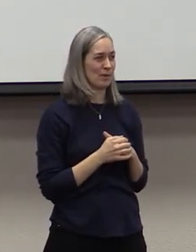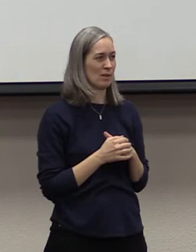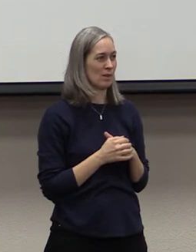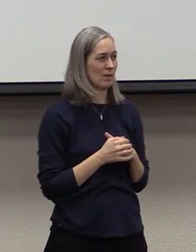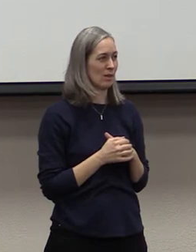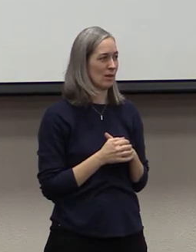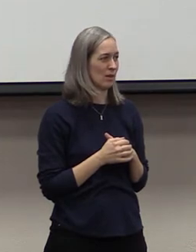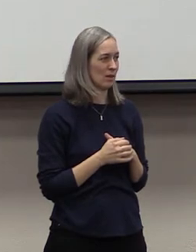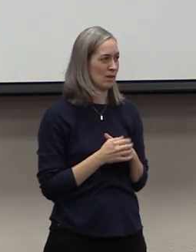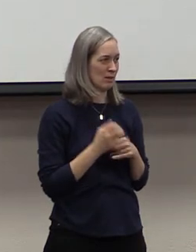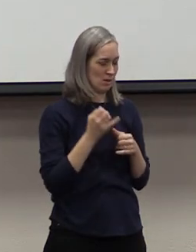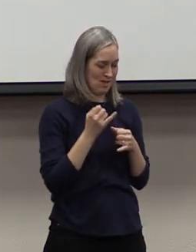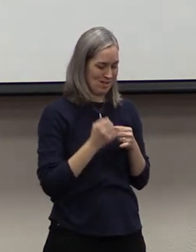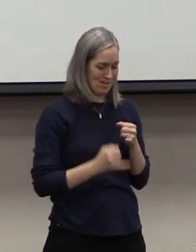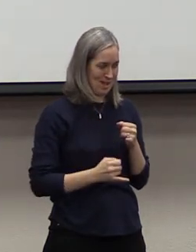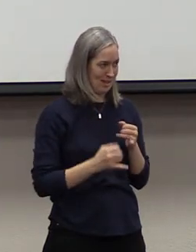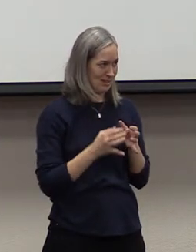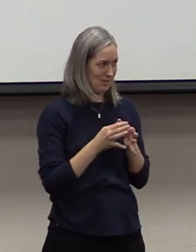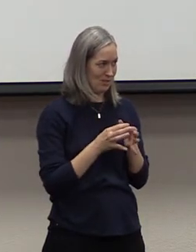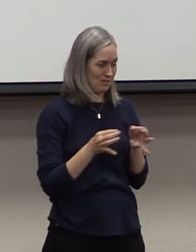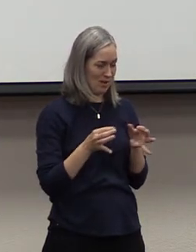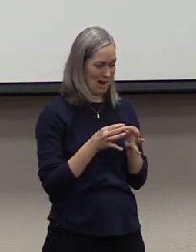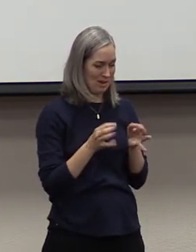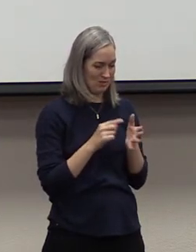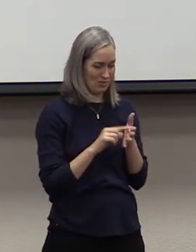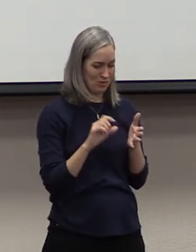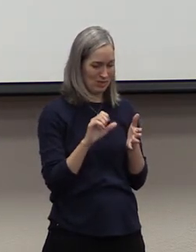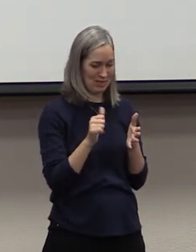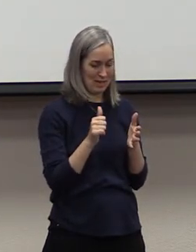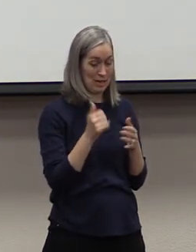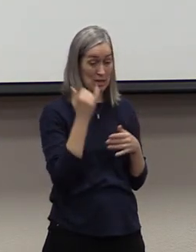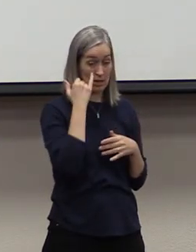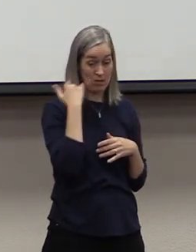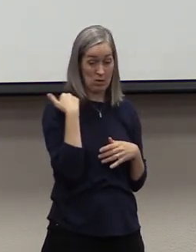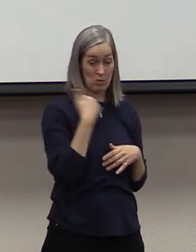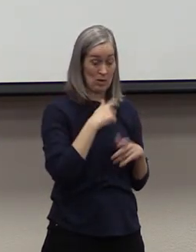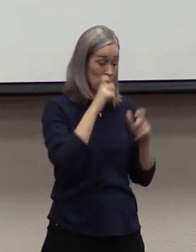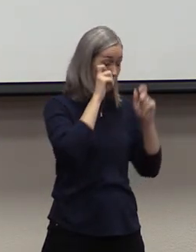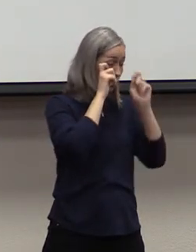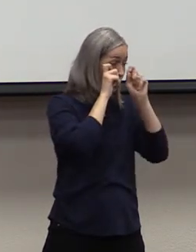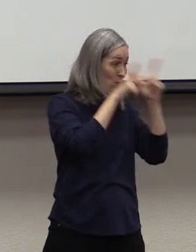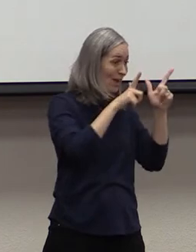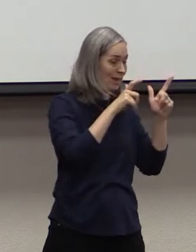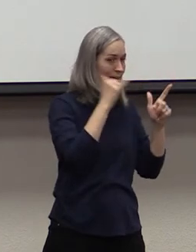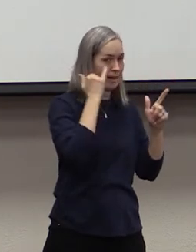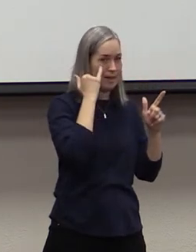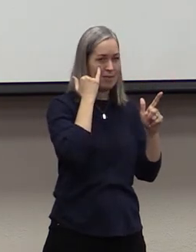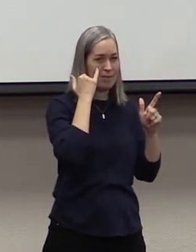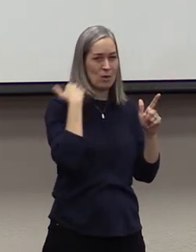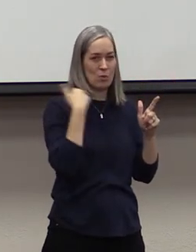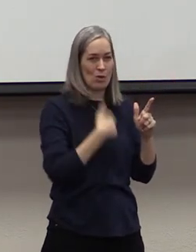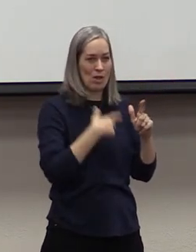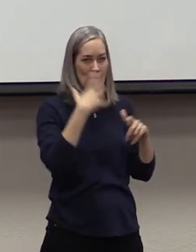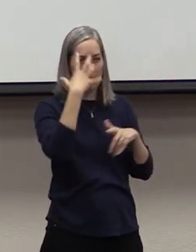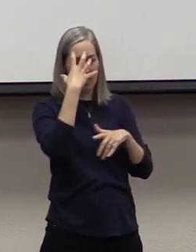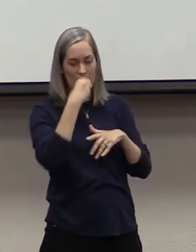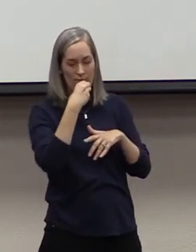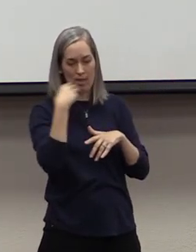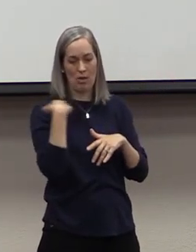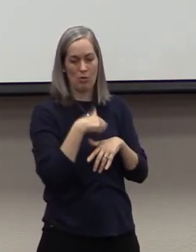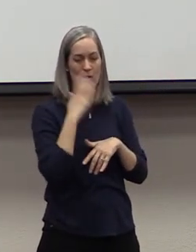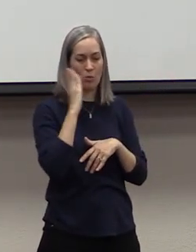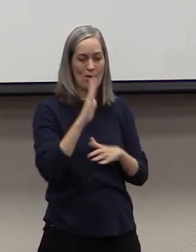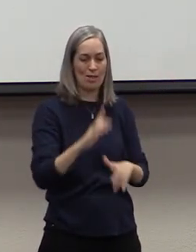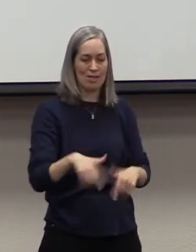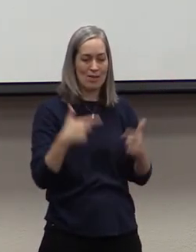That last phrase in verse 10. He says, So that whether we are awake or asleep, we might live with